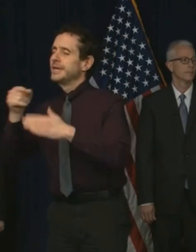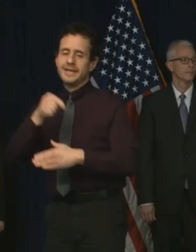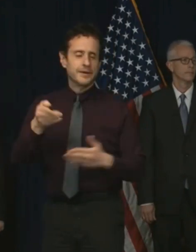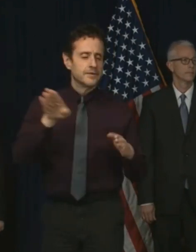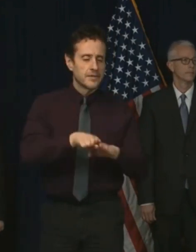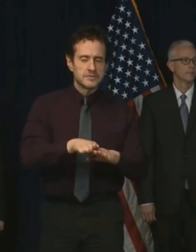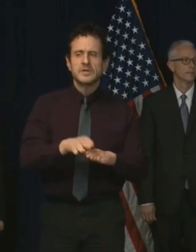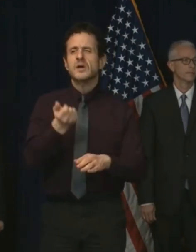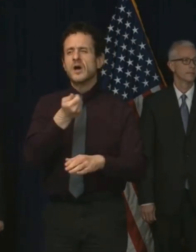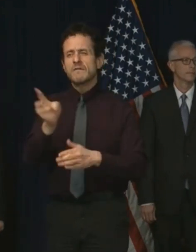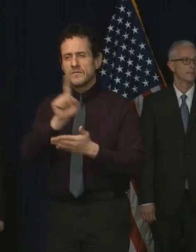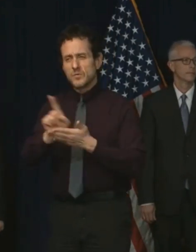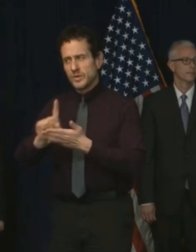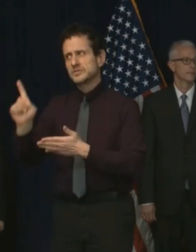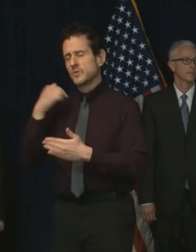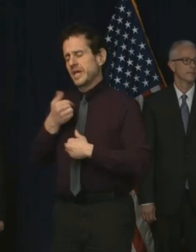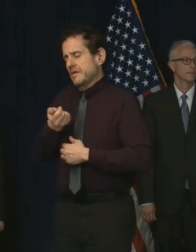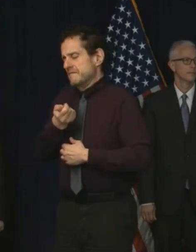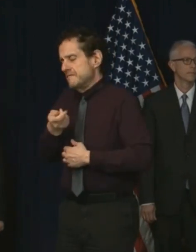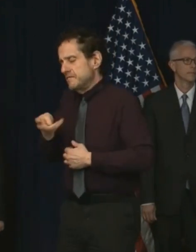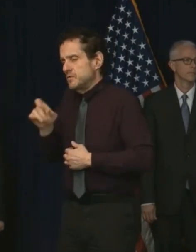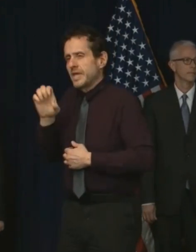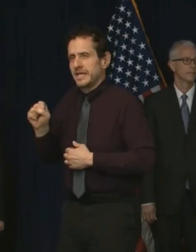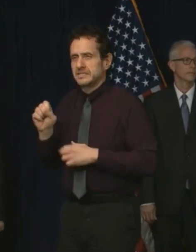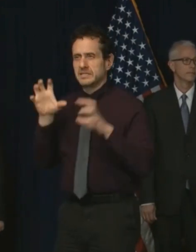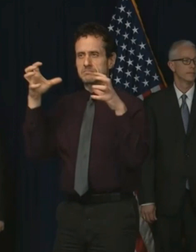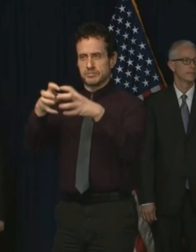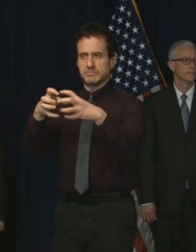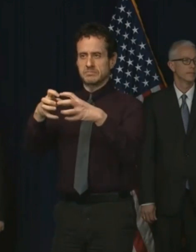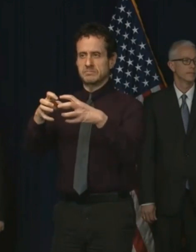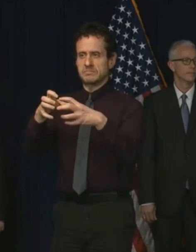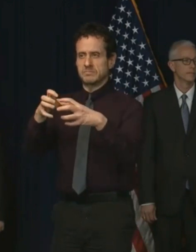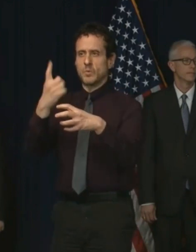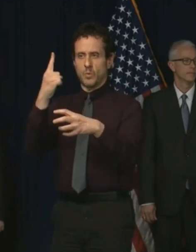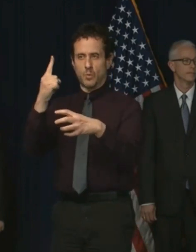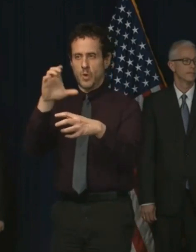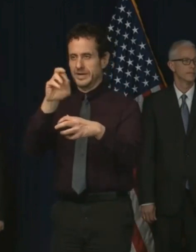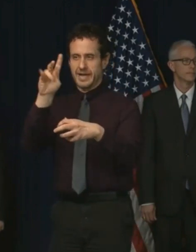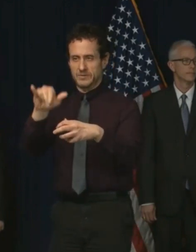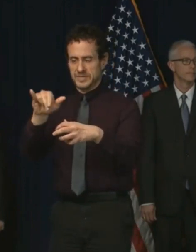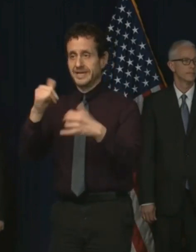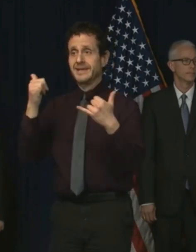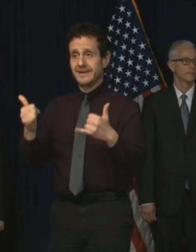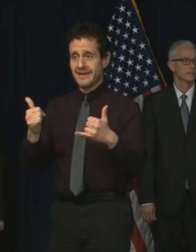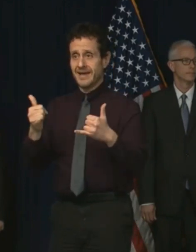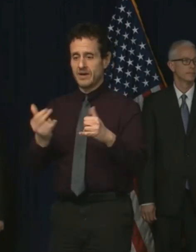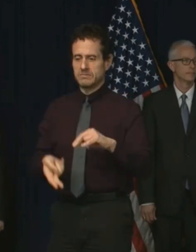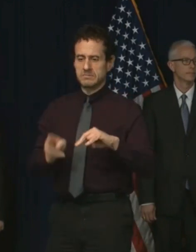we had just a handful of cases, all in one county. That's up to 5